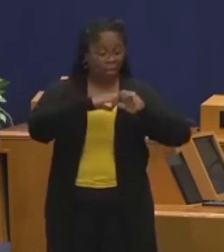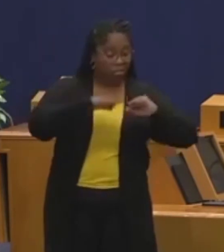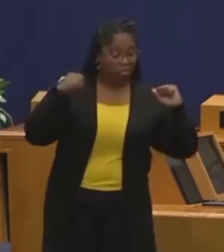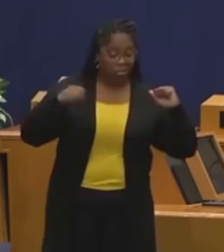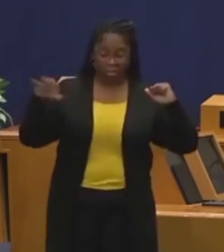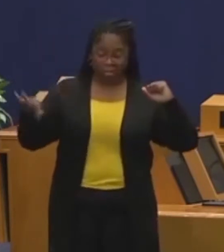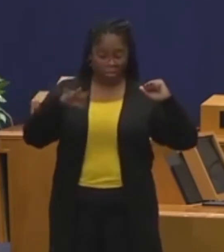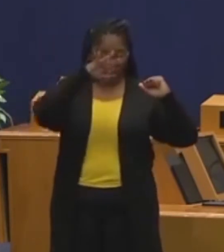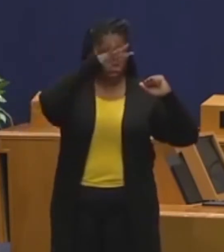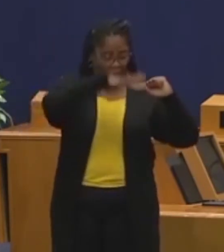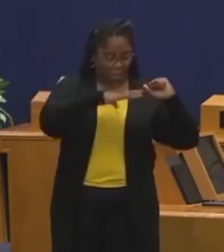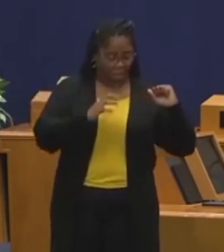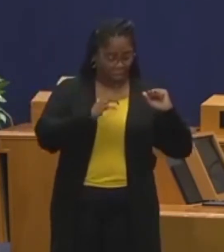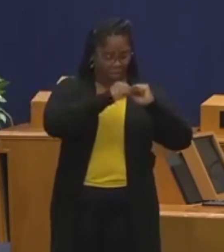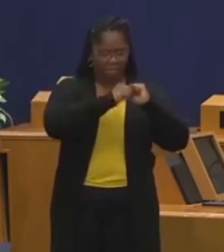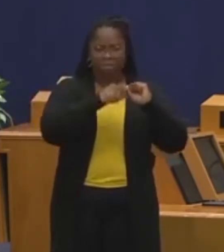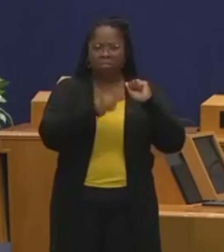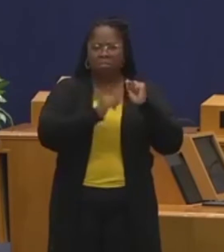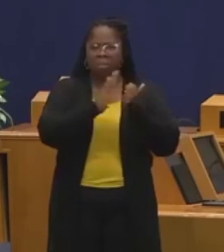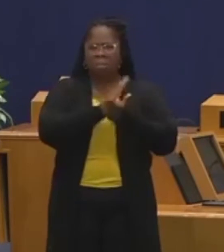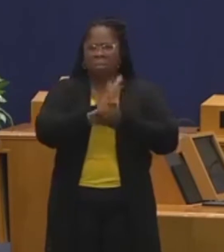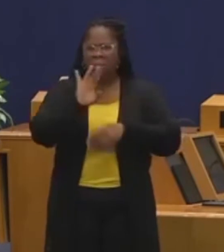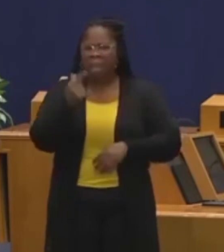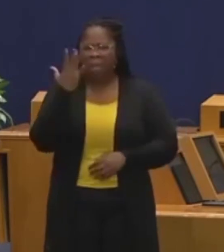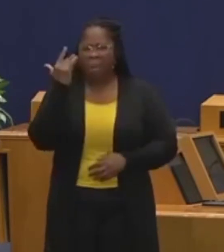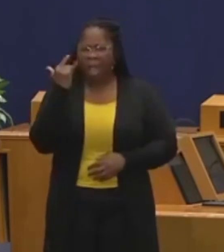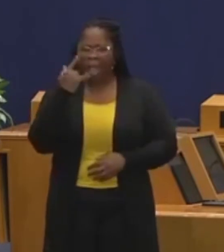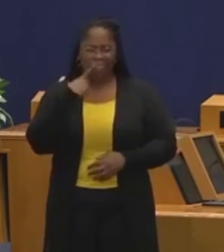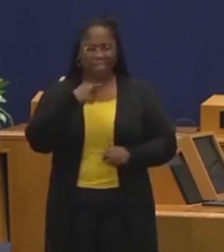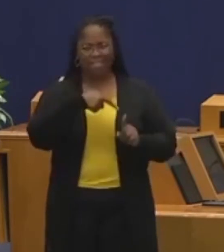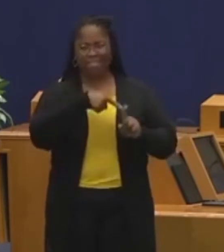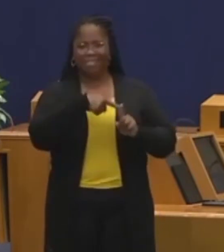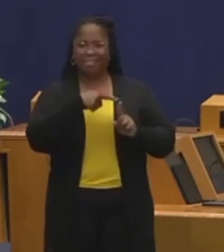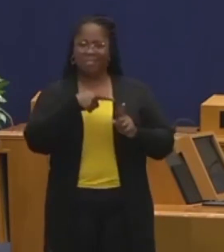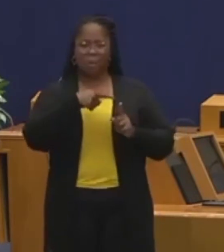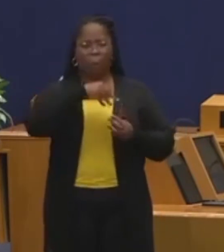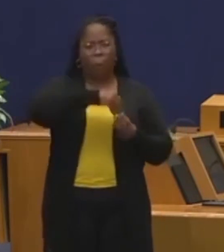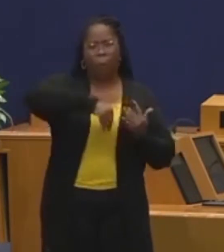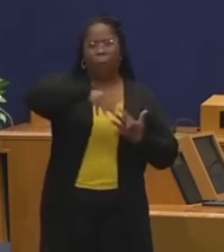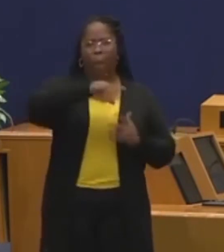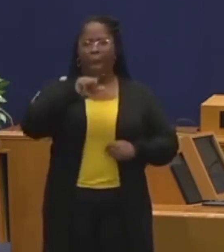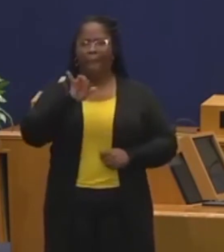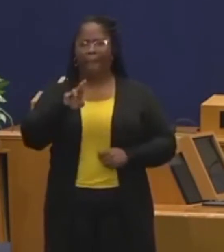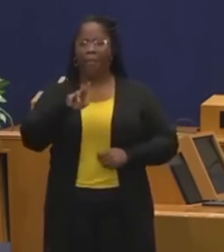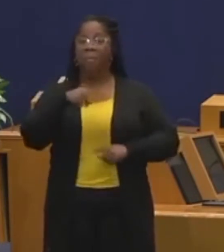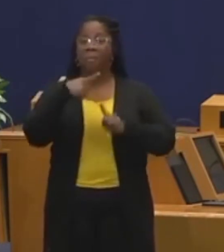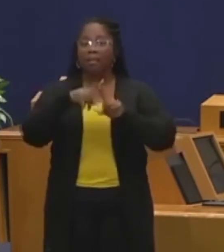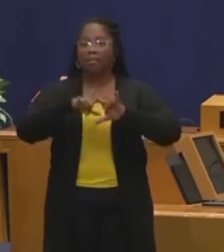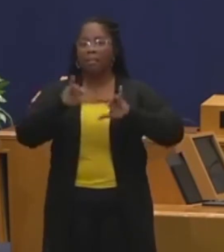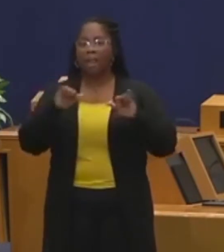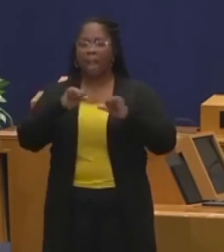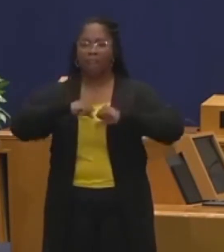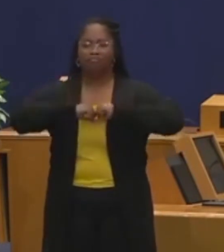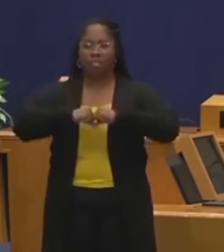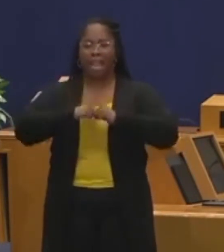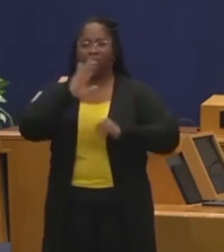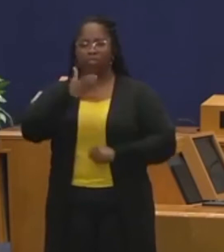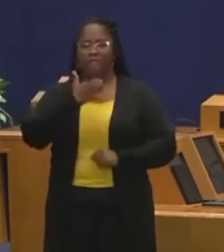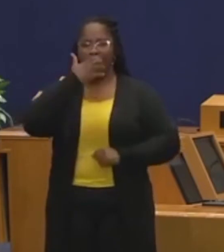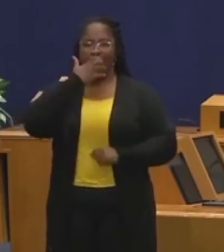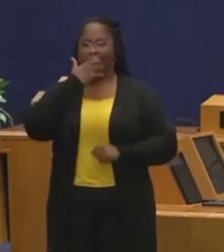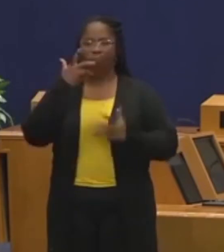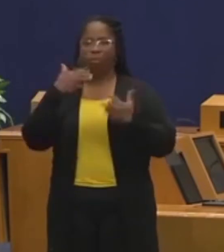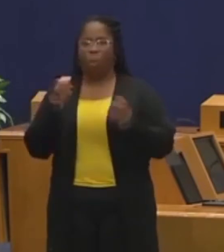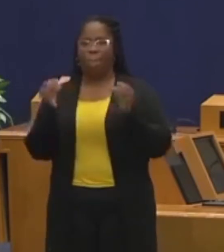bag breathes, but it also protects your face covering from collecting germs if you